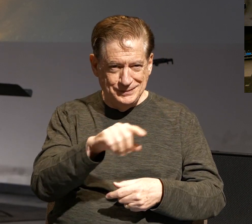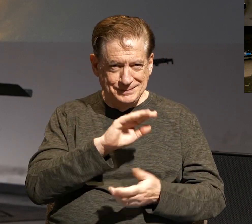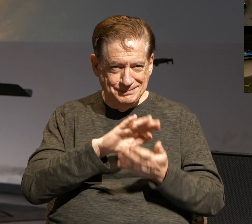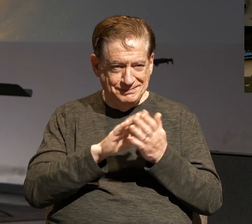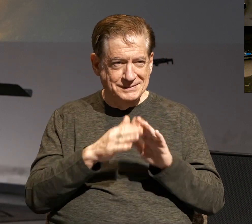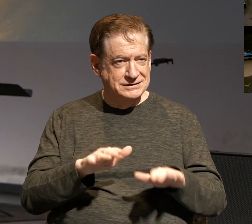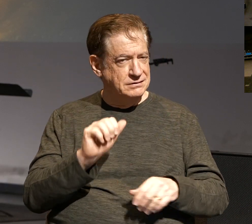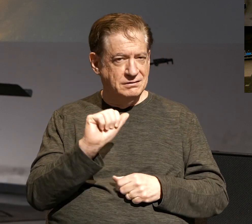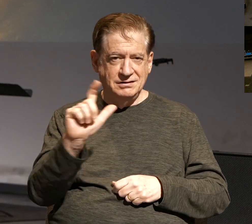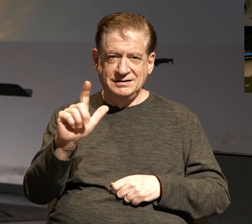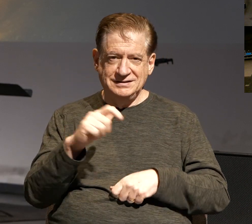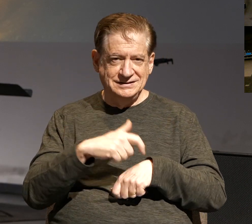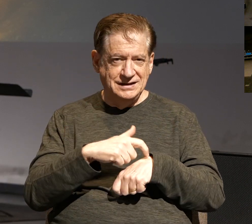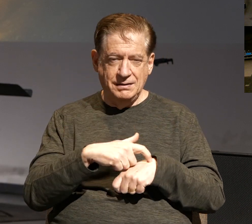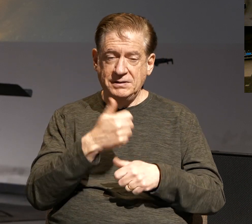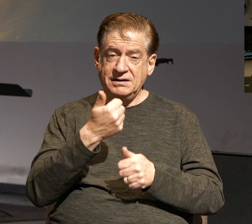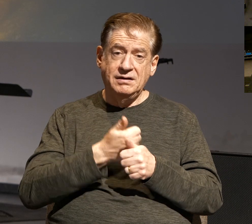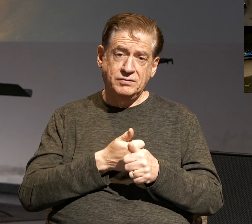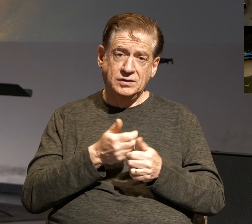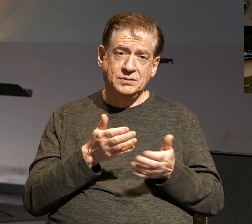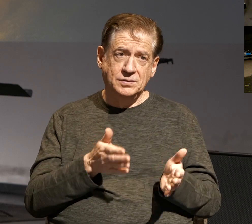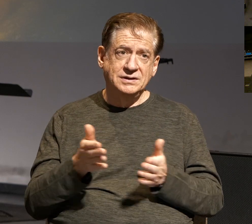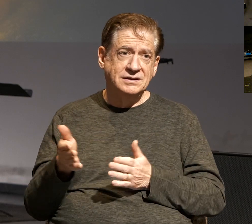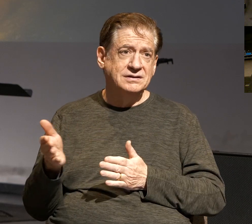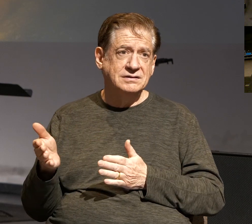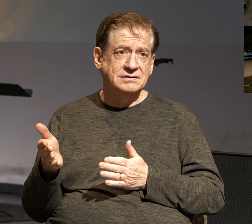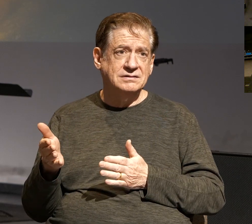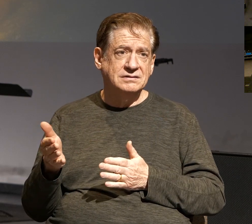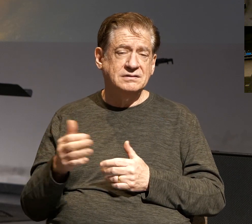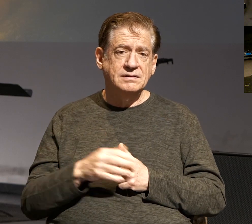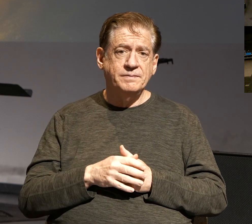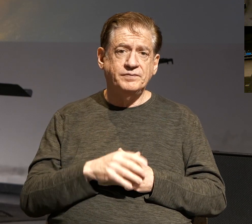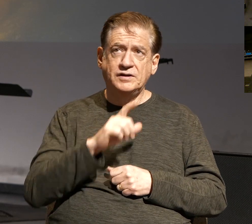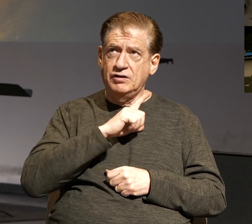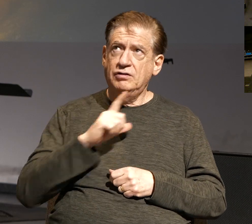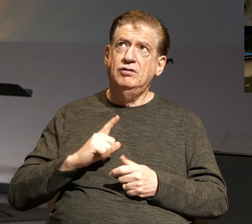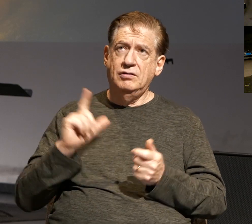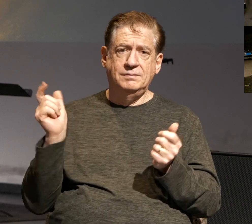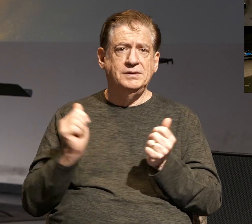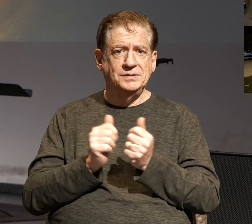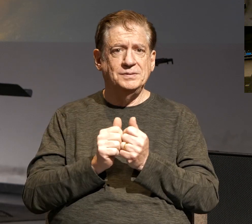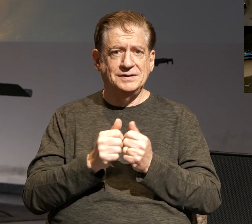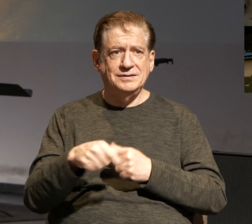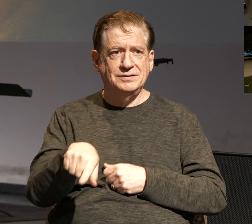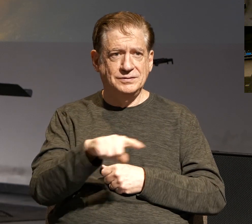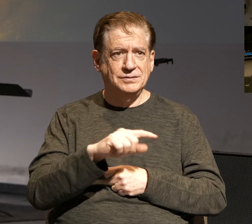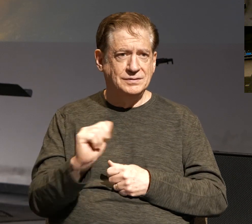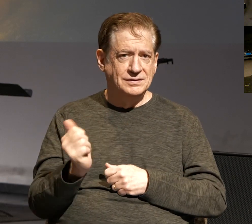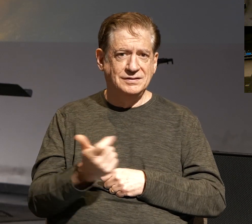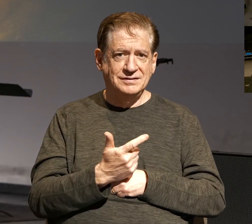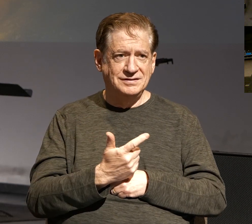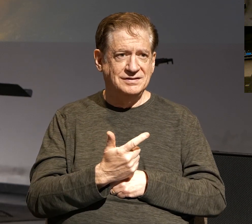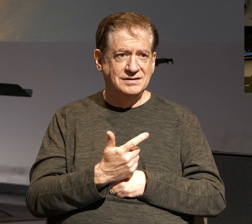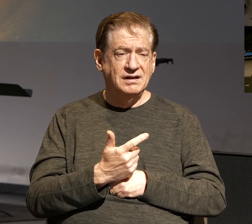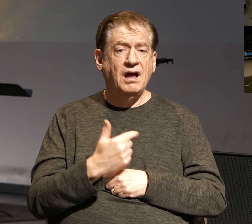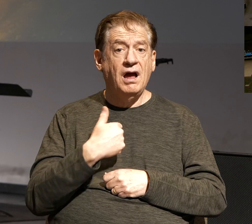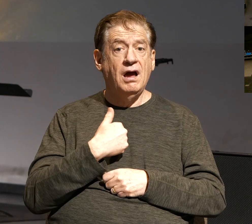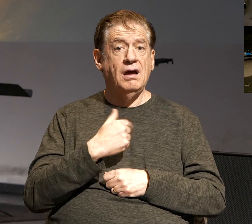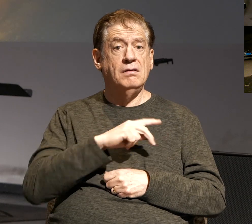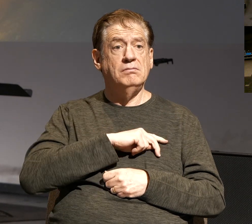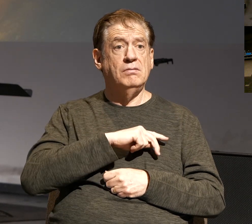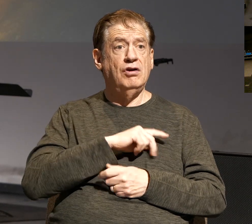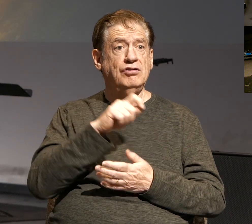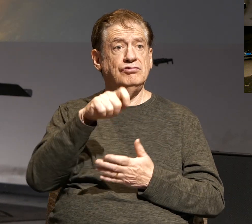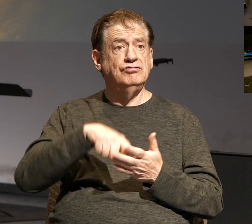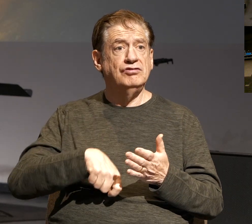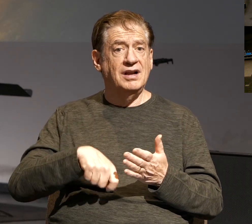times in every way. The Lord be with you all. I, Paul, write